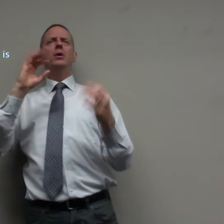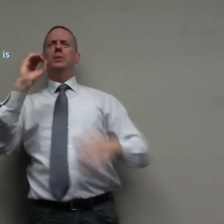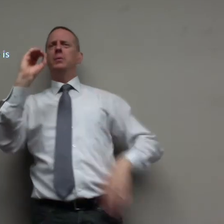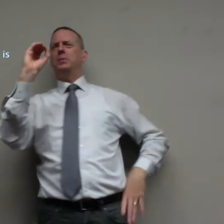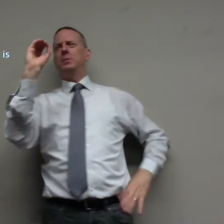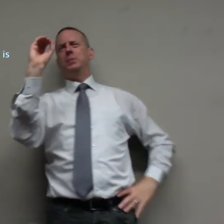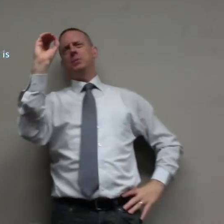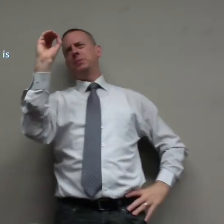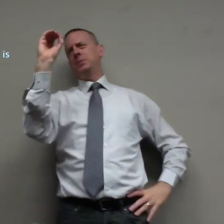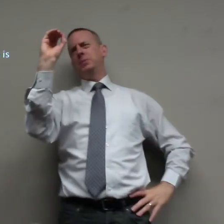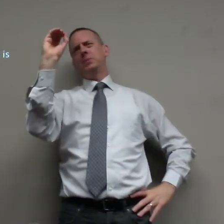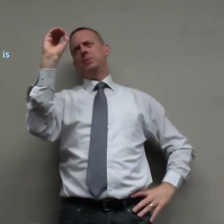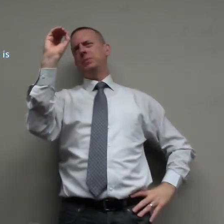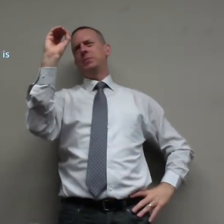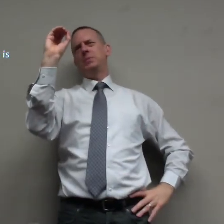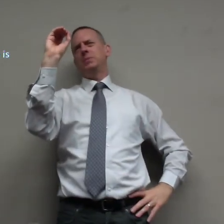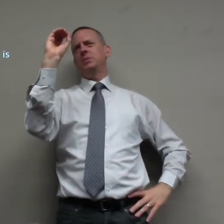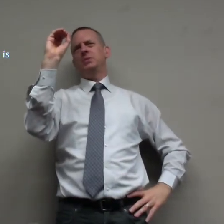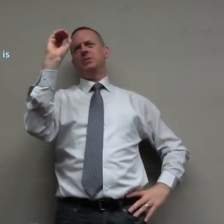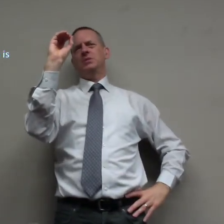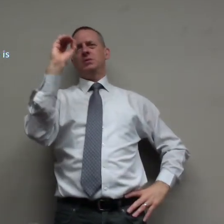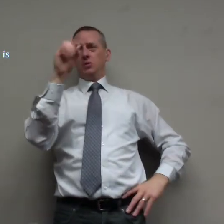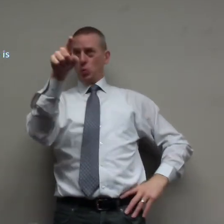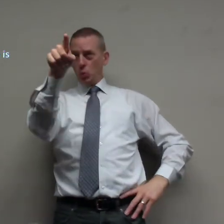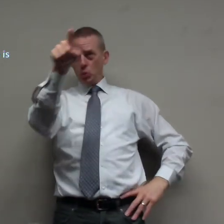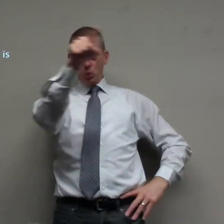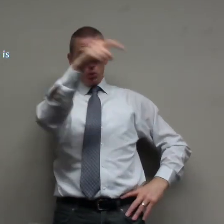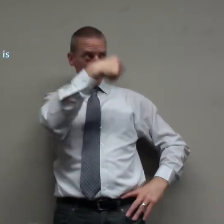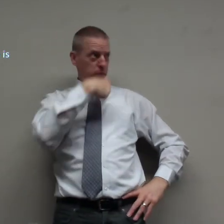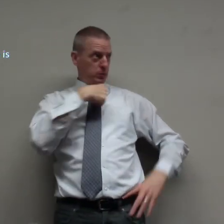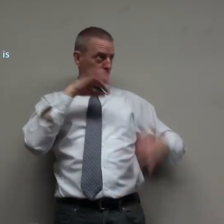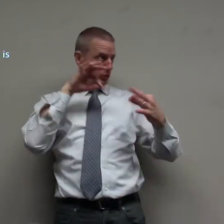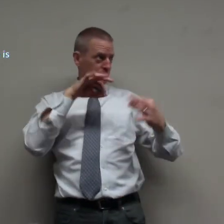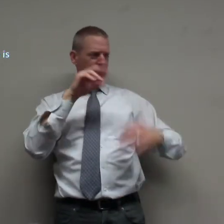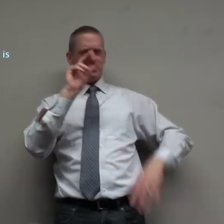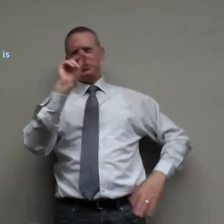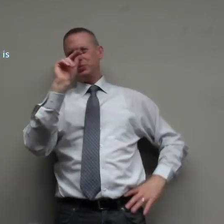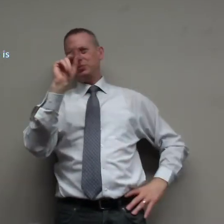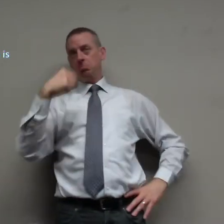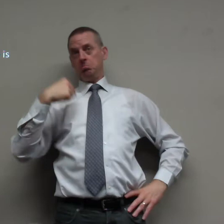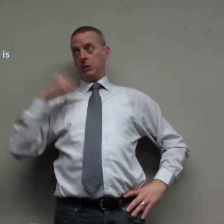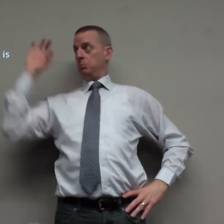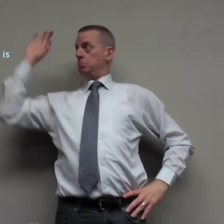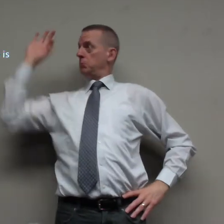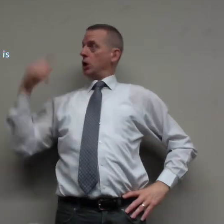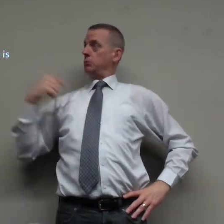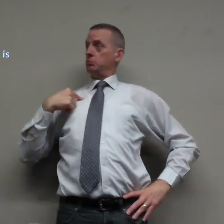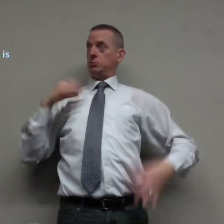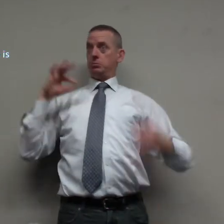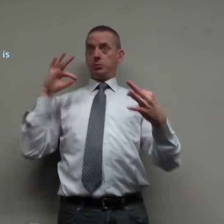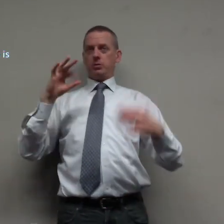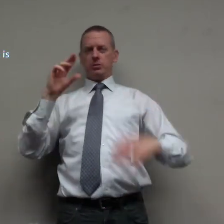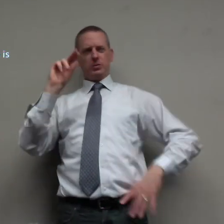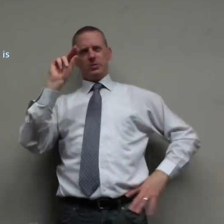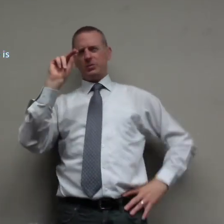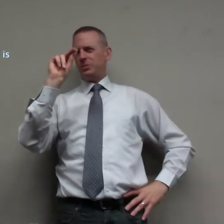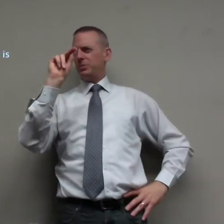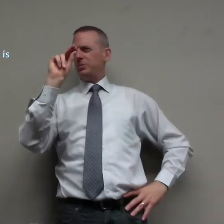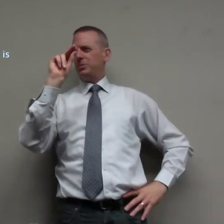person who is perfect there's no one person are you or me perfect am I a